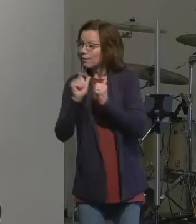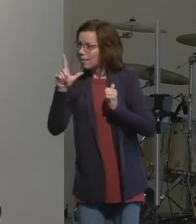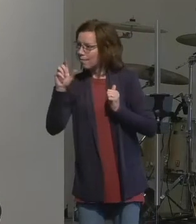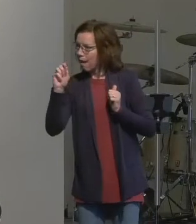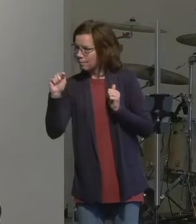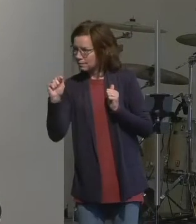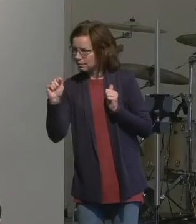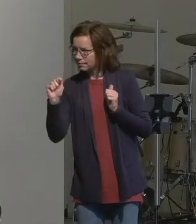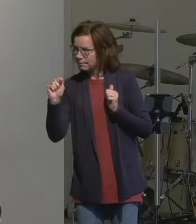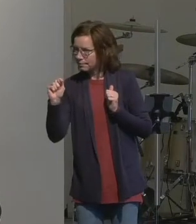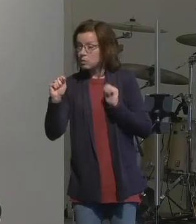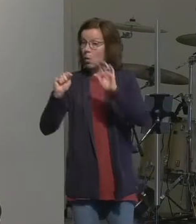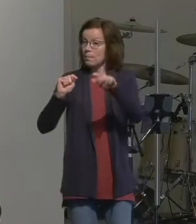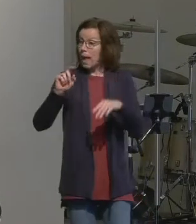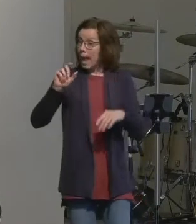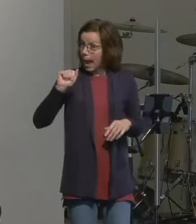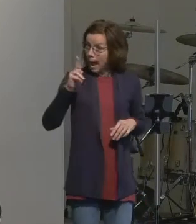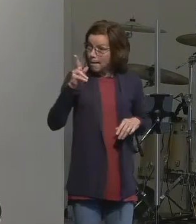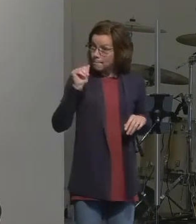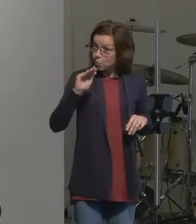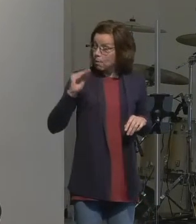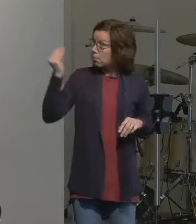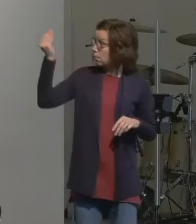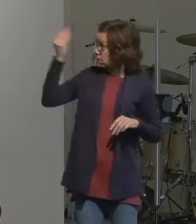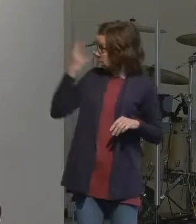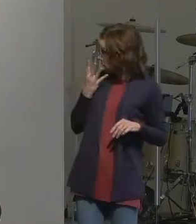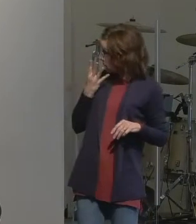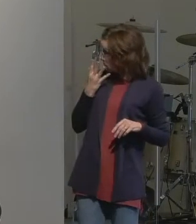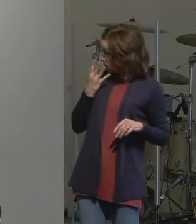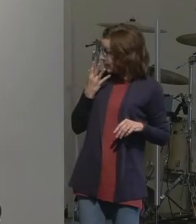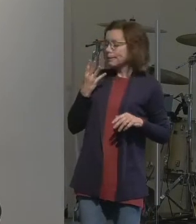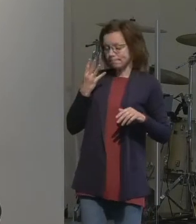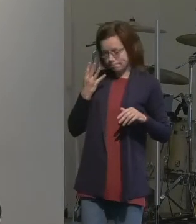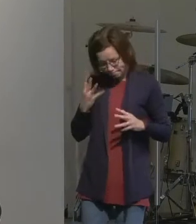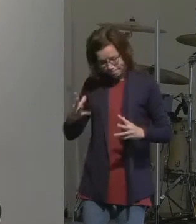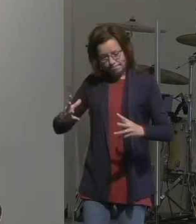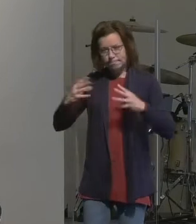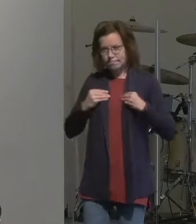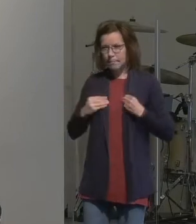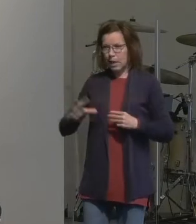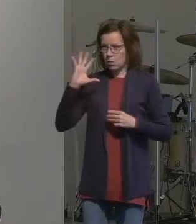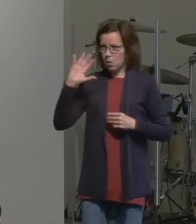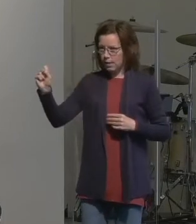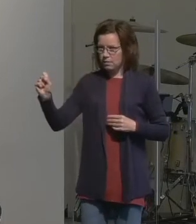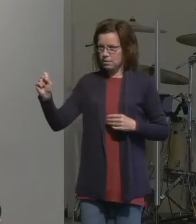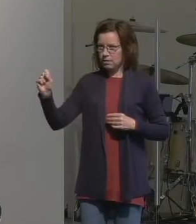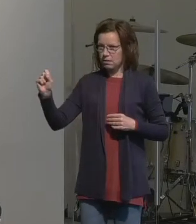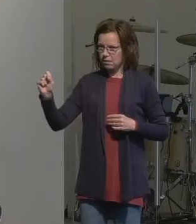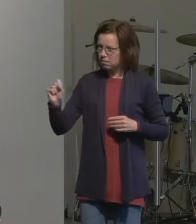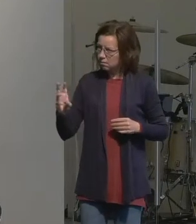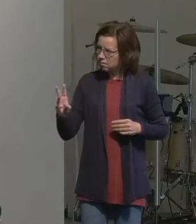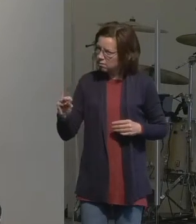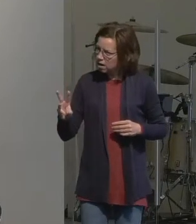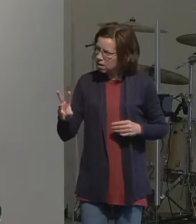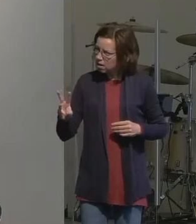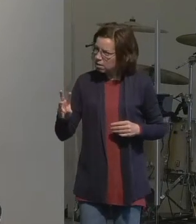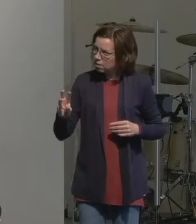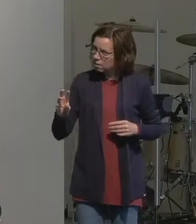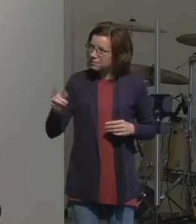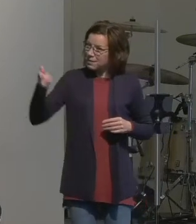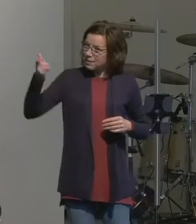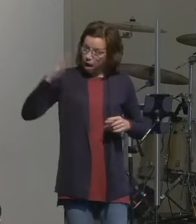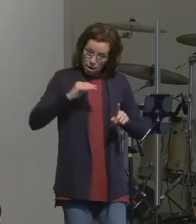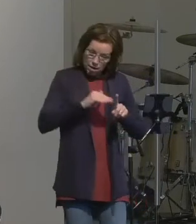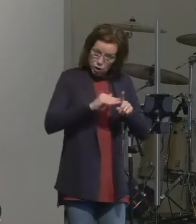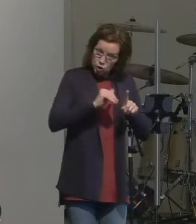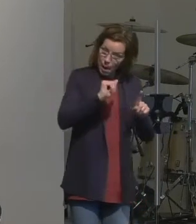So Abram went as the Lord had told him. You see, when God engages Abram here, there are a number